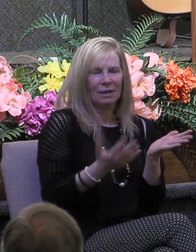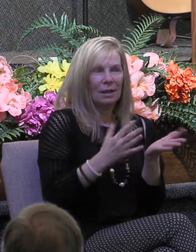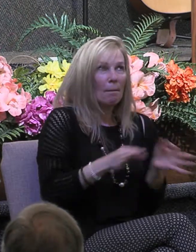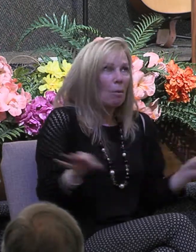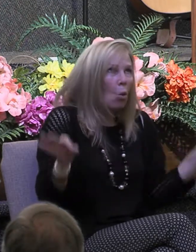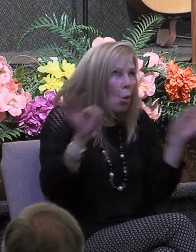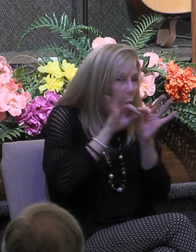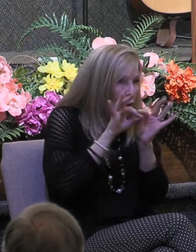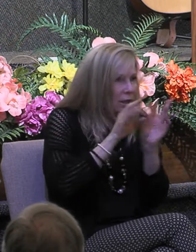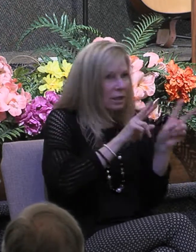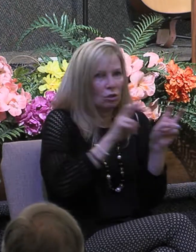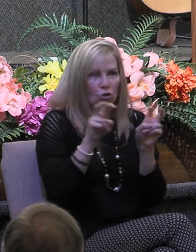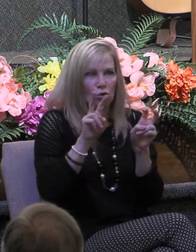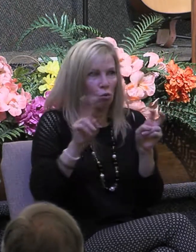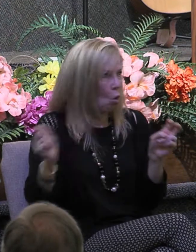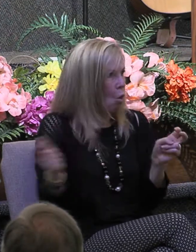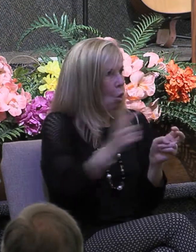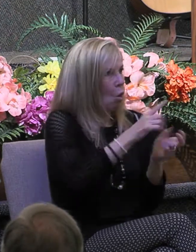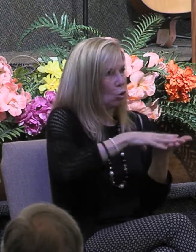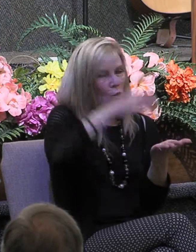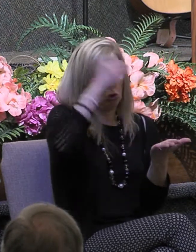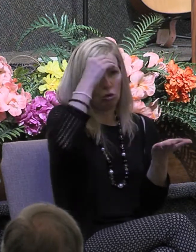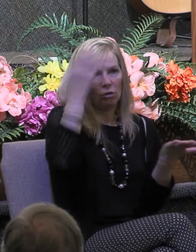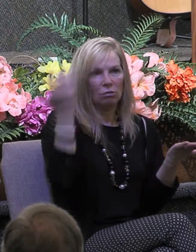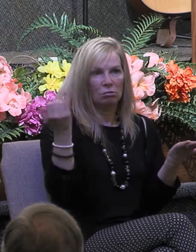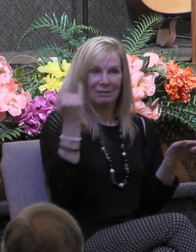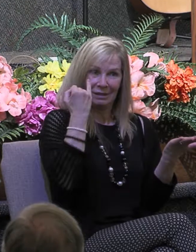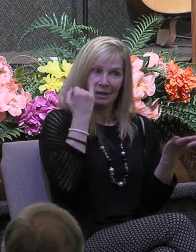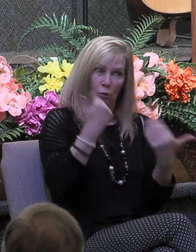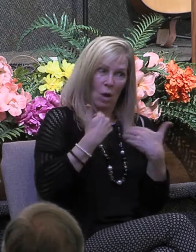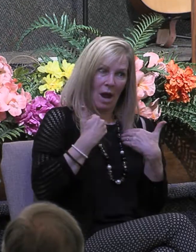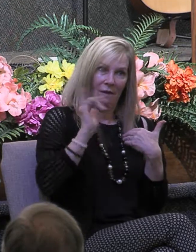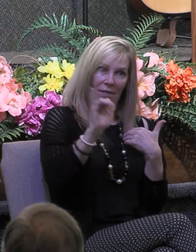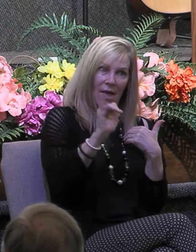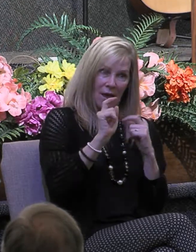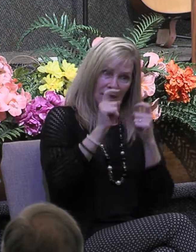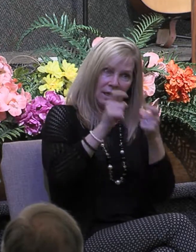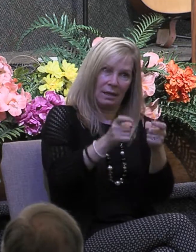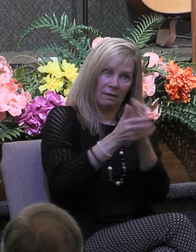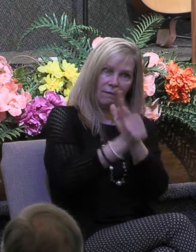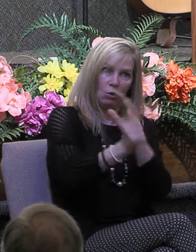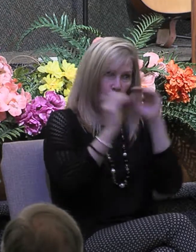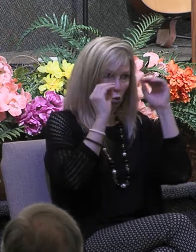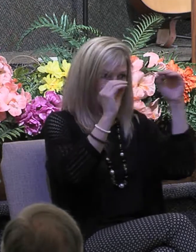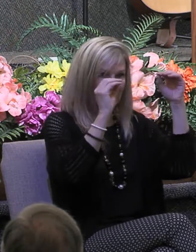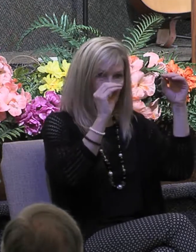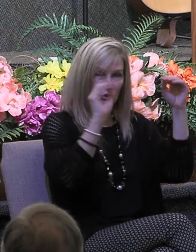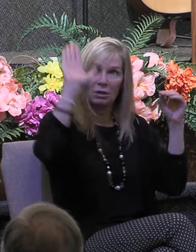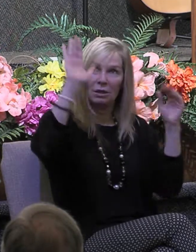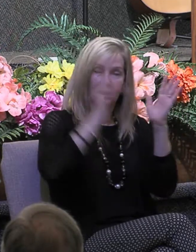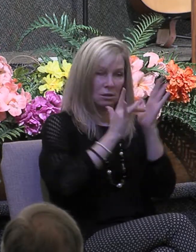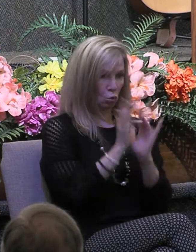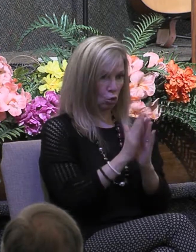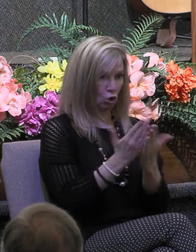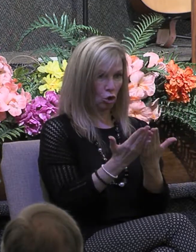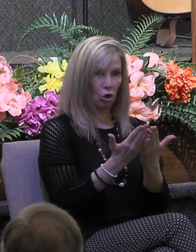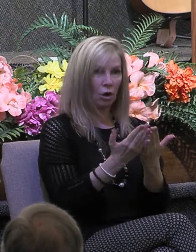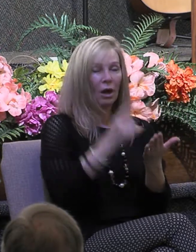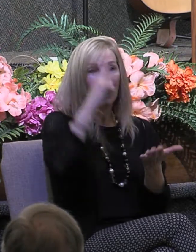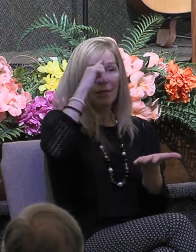gifted to teach the word we need to remember that our purpose in teaching must be to build up those who